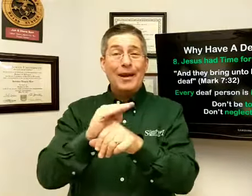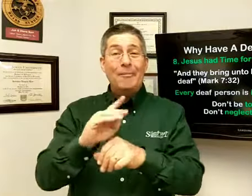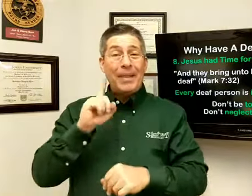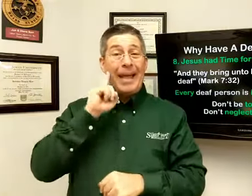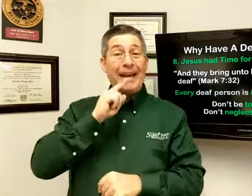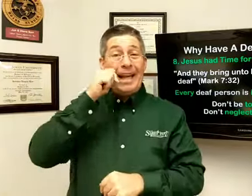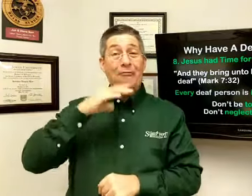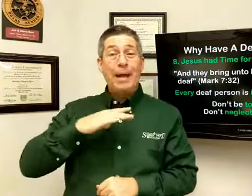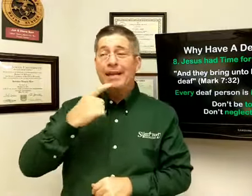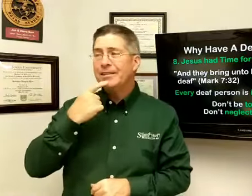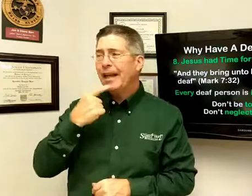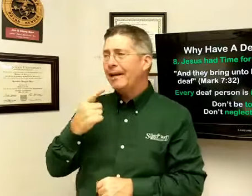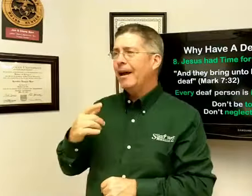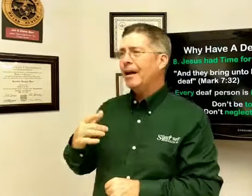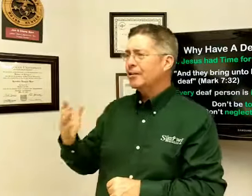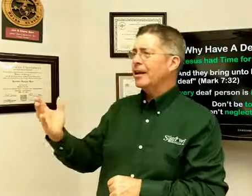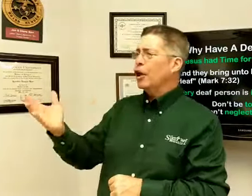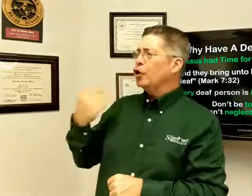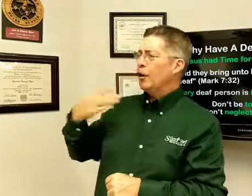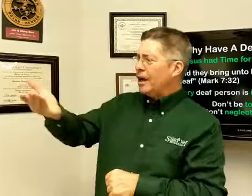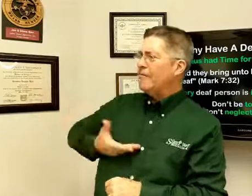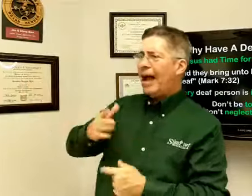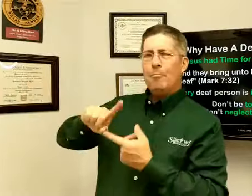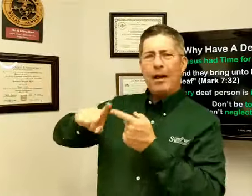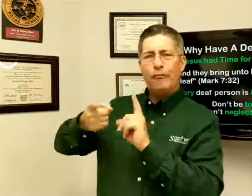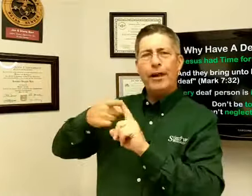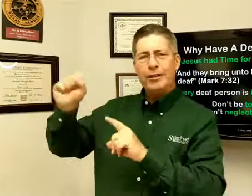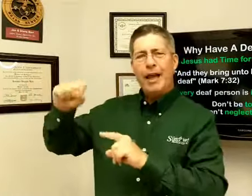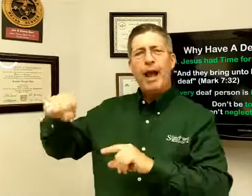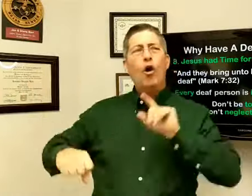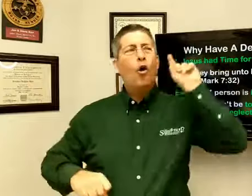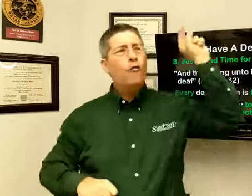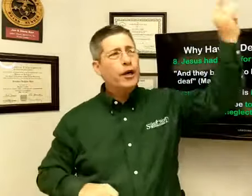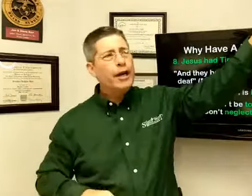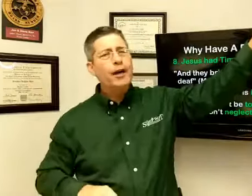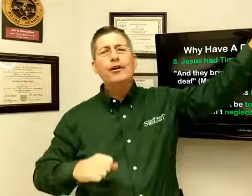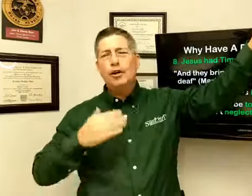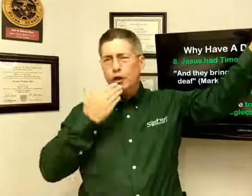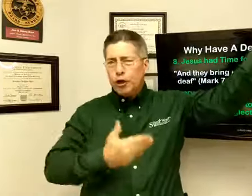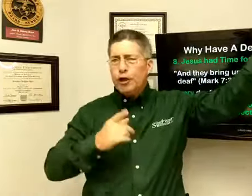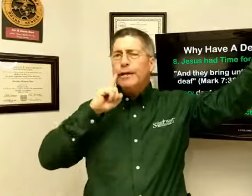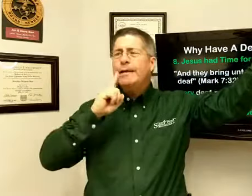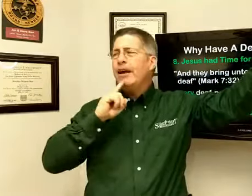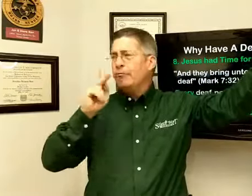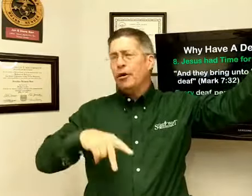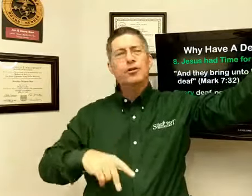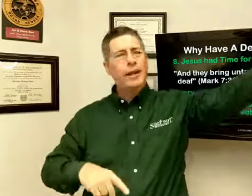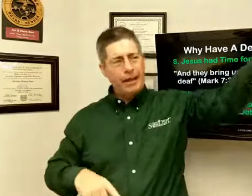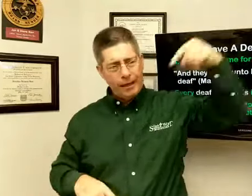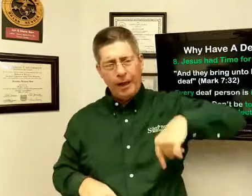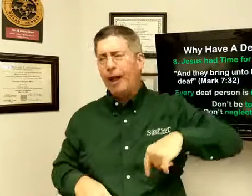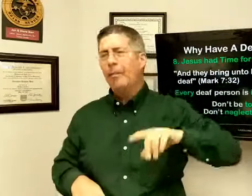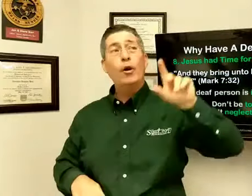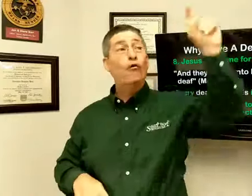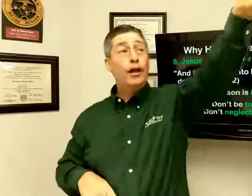And the deaf man said, you can invite my friends. Yeah, over here, good deaf person. He can come. And over here,